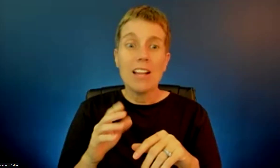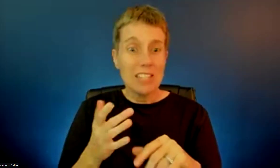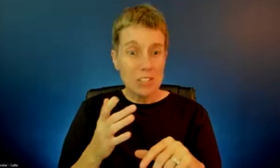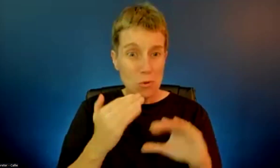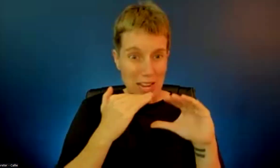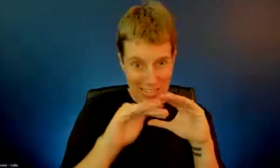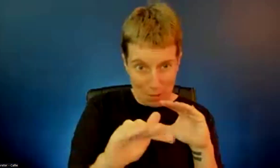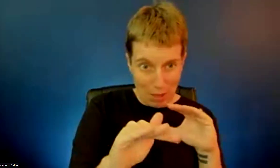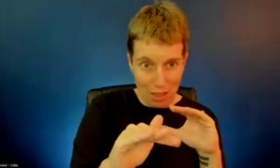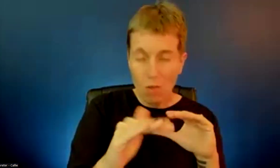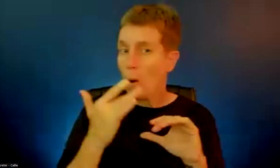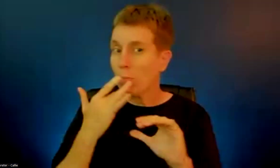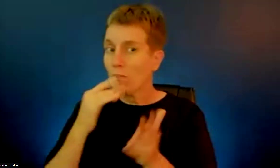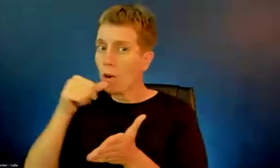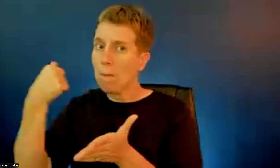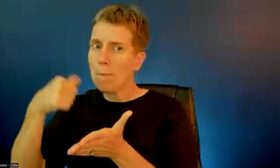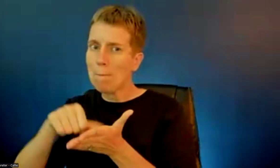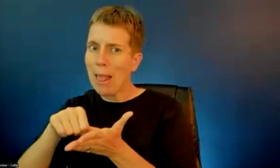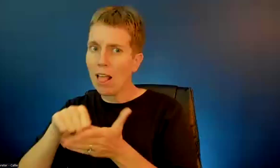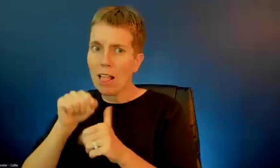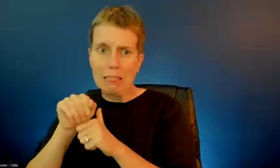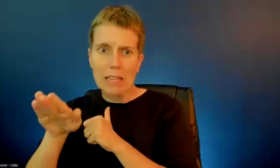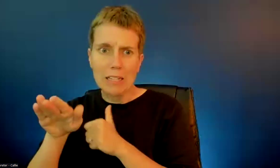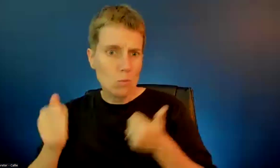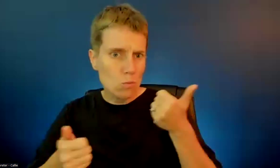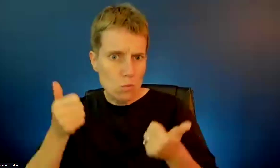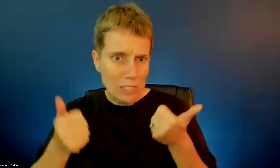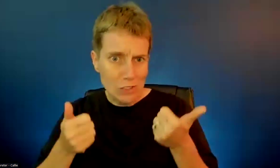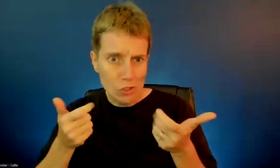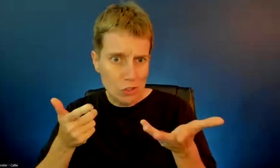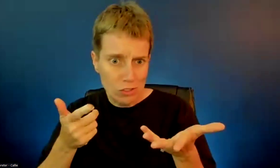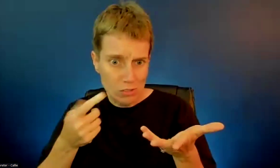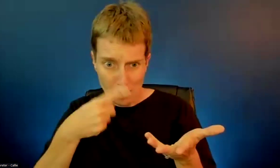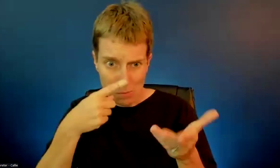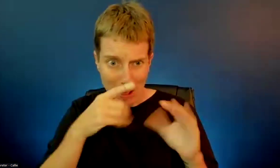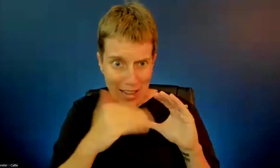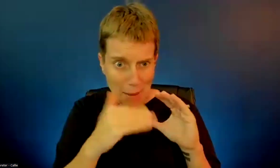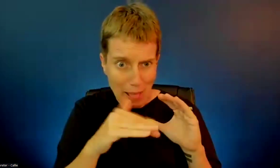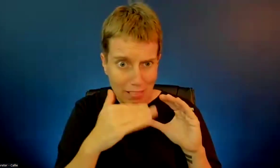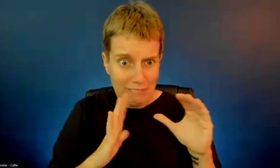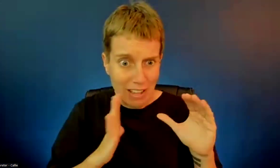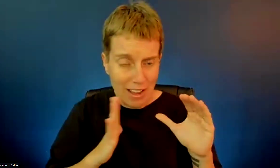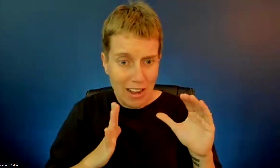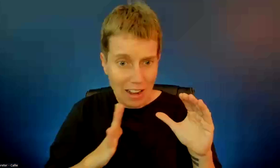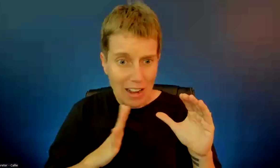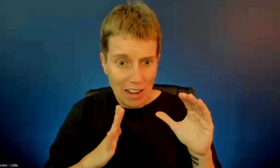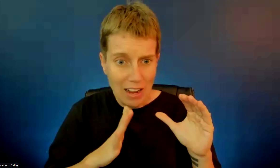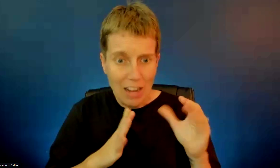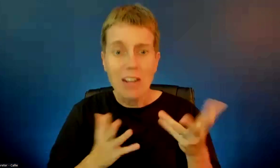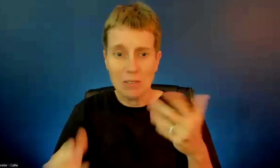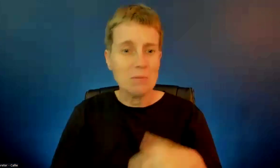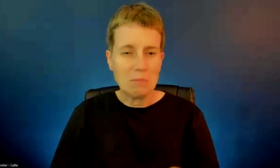by the U.S. mail, I have no guarantee when it will get to you, but I'm happy to do it. I can happily put it in the mail.